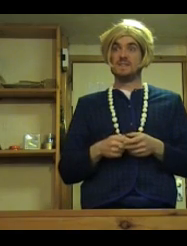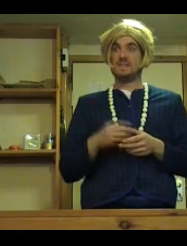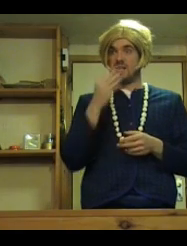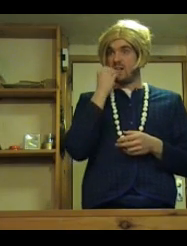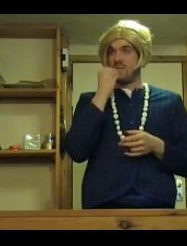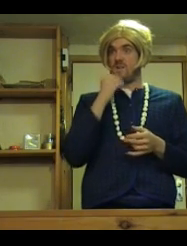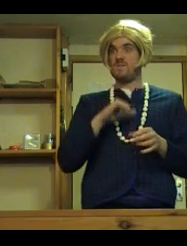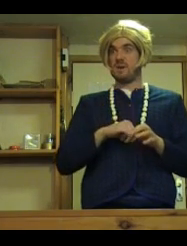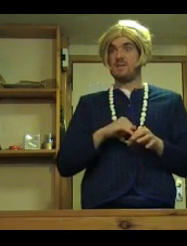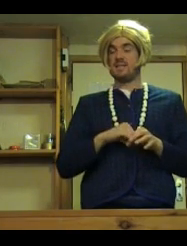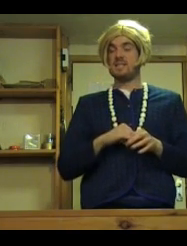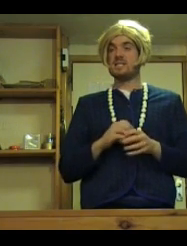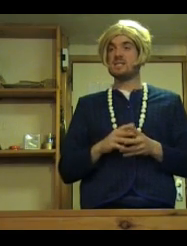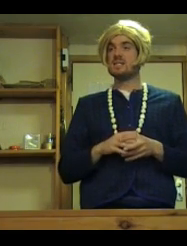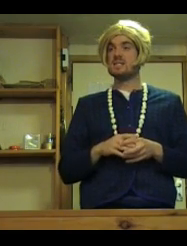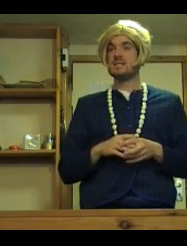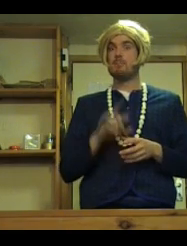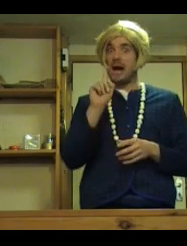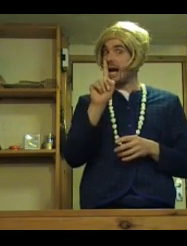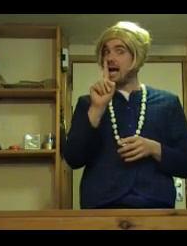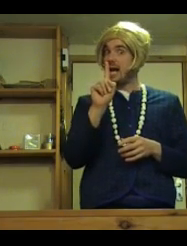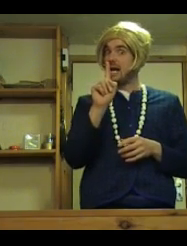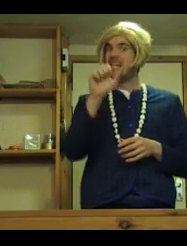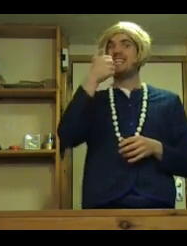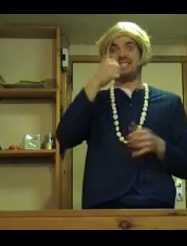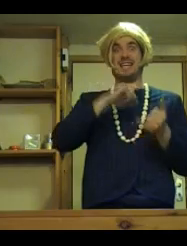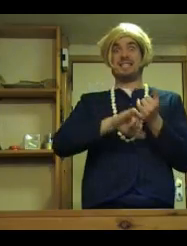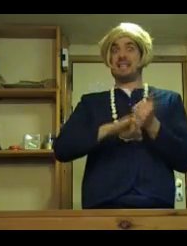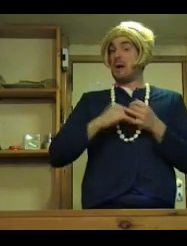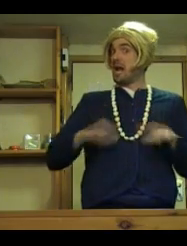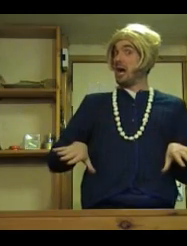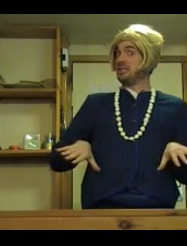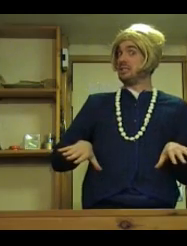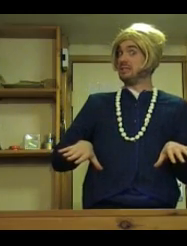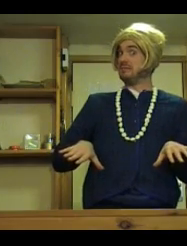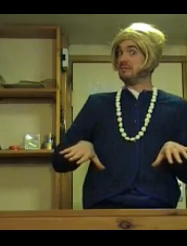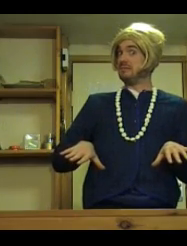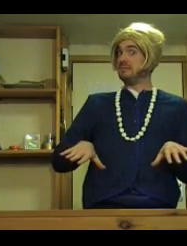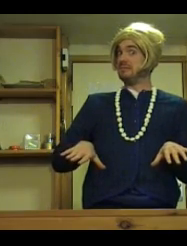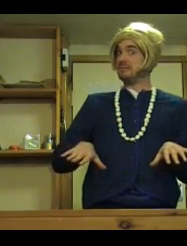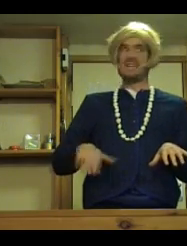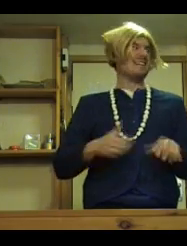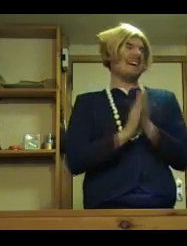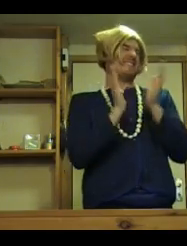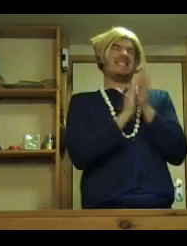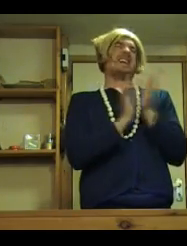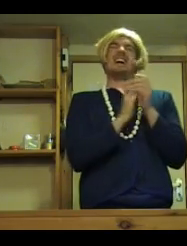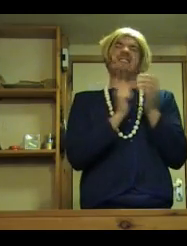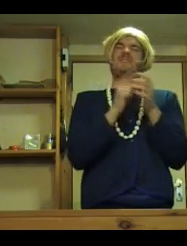Food poisoning. But 6 stone loss. Well done Albert.